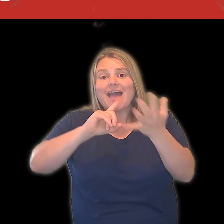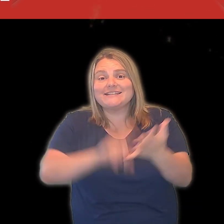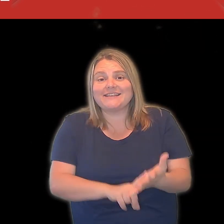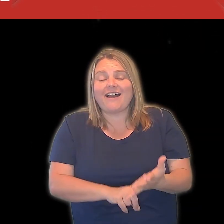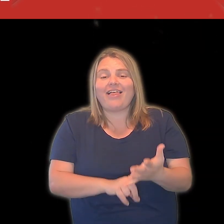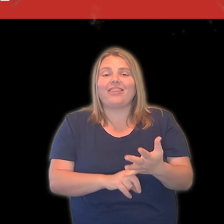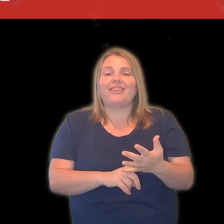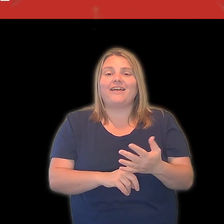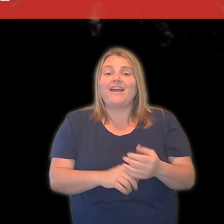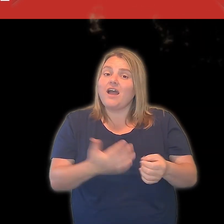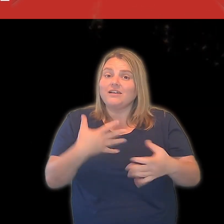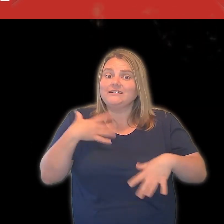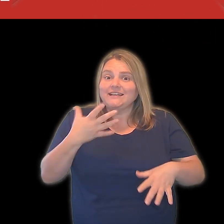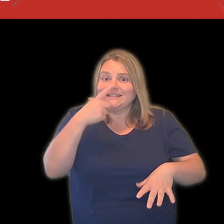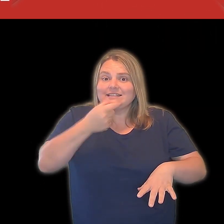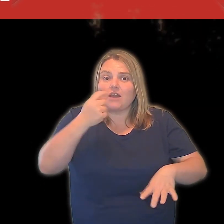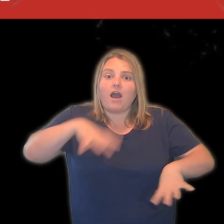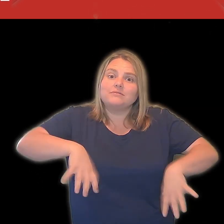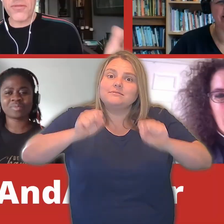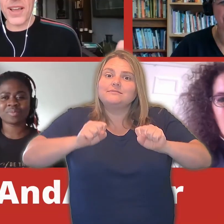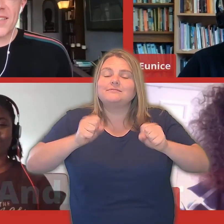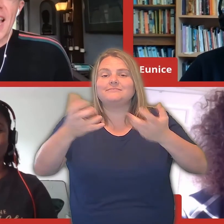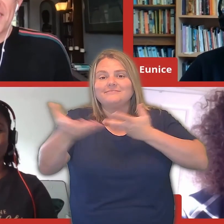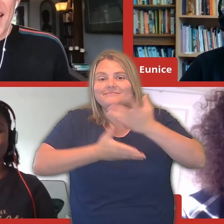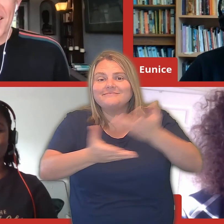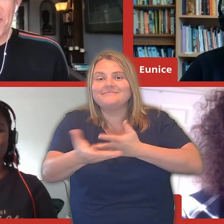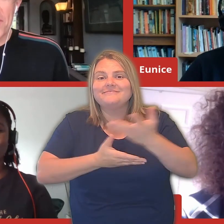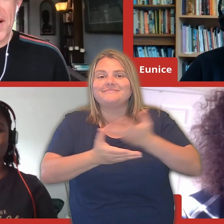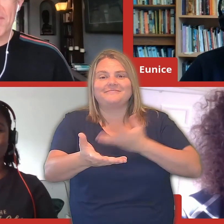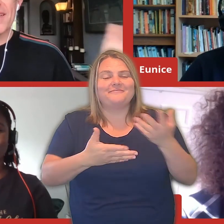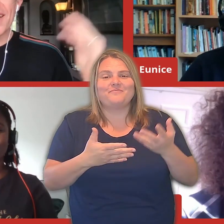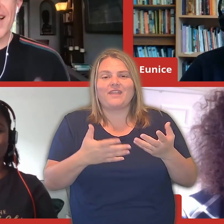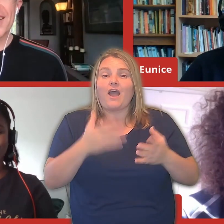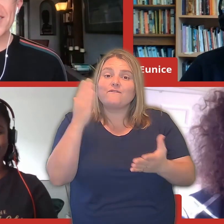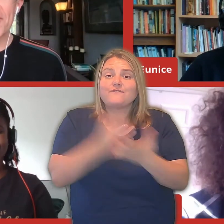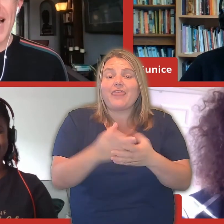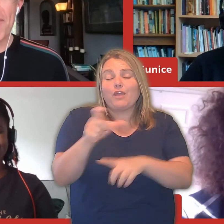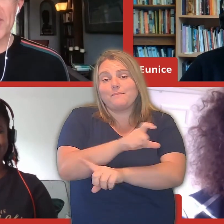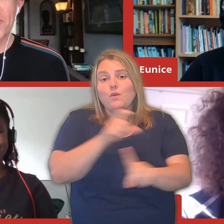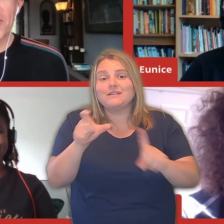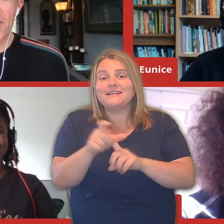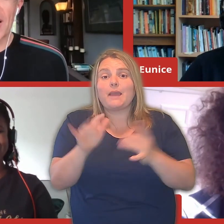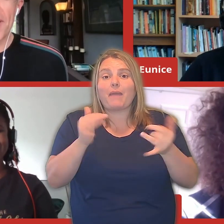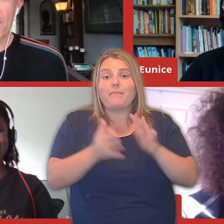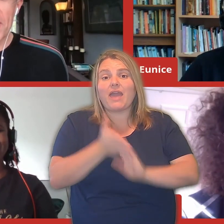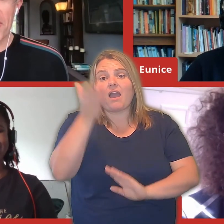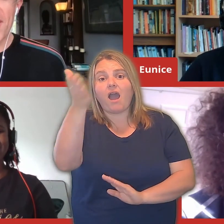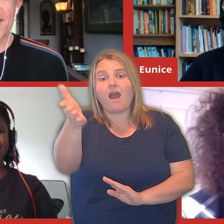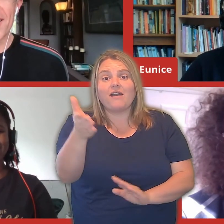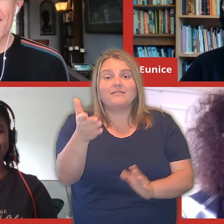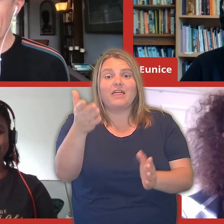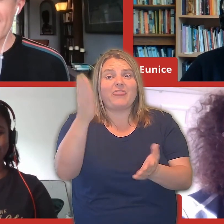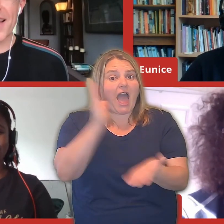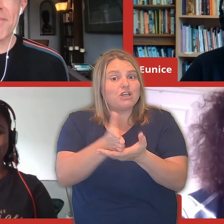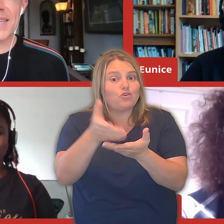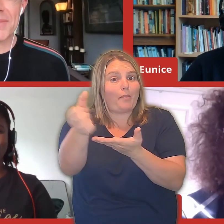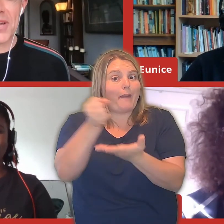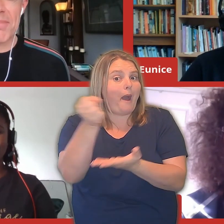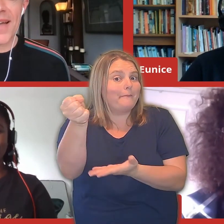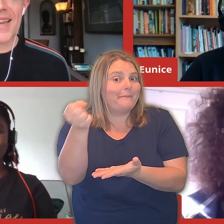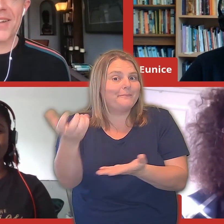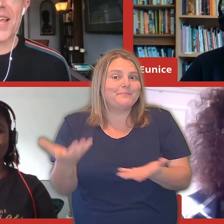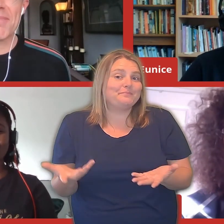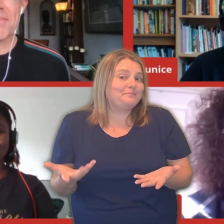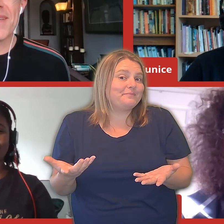starter with groups in your faith community, with your friends at the actual pub. See what happens when you talk about real things and buy